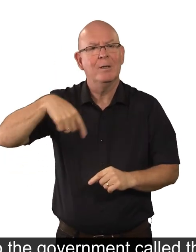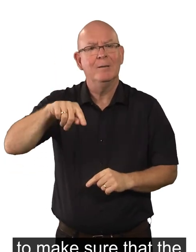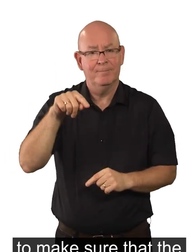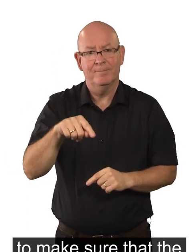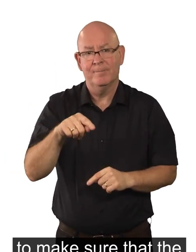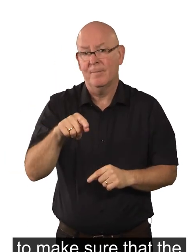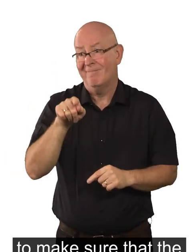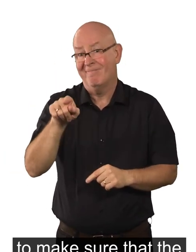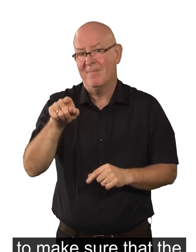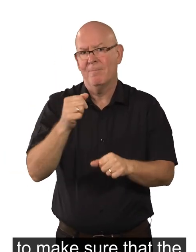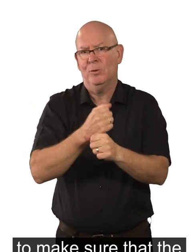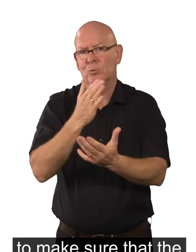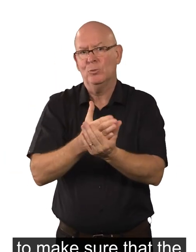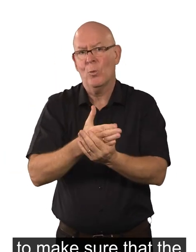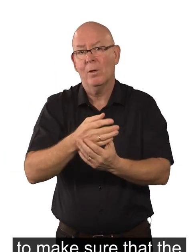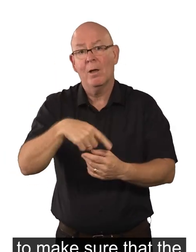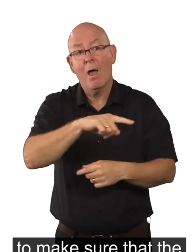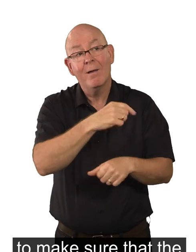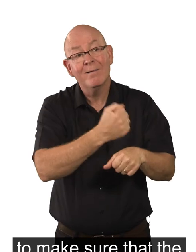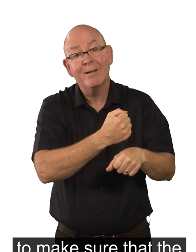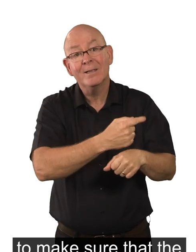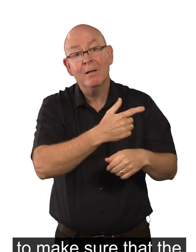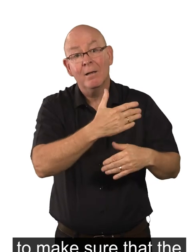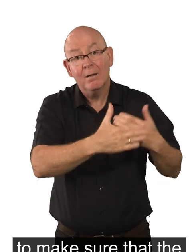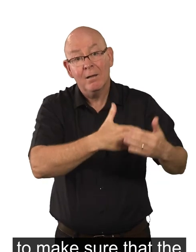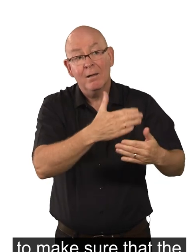to make sure that the Government is doing its checks.